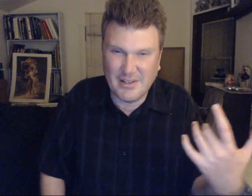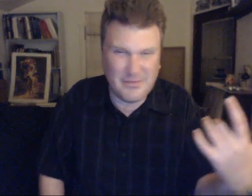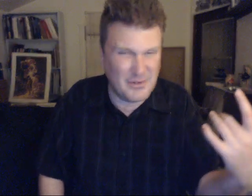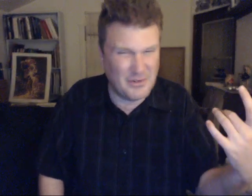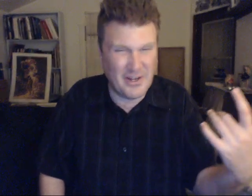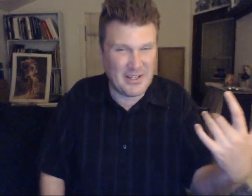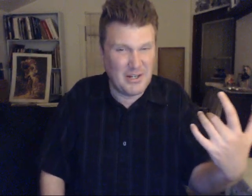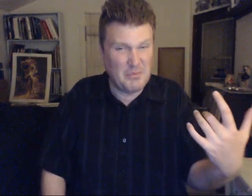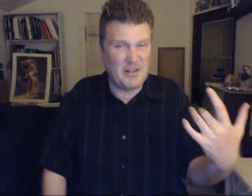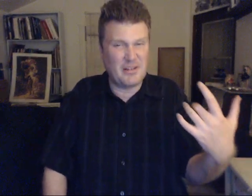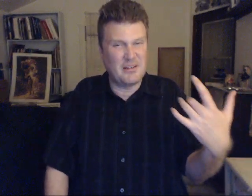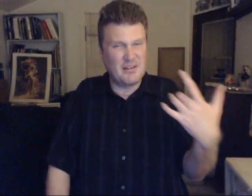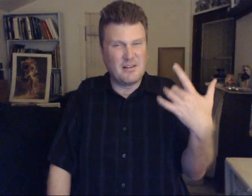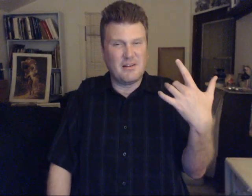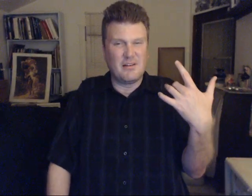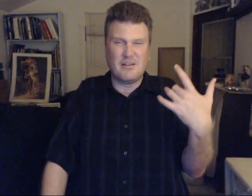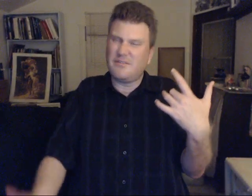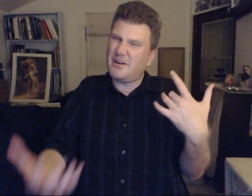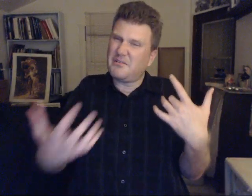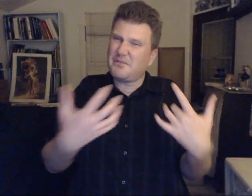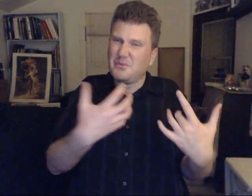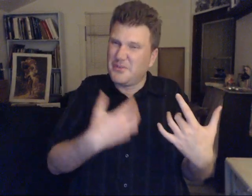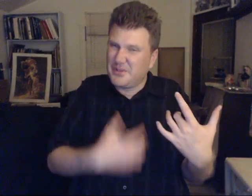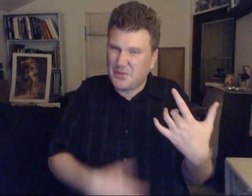If you don't like anybody. Find a friend within you.